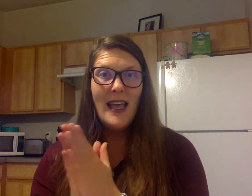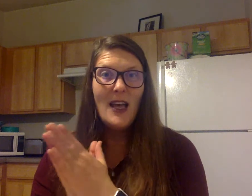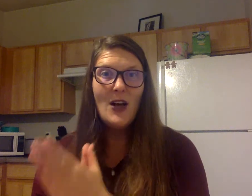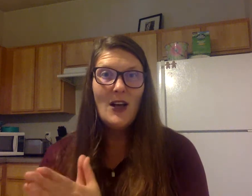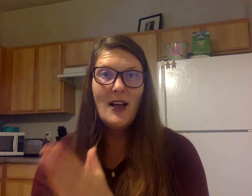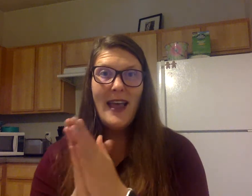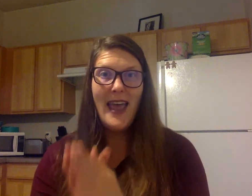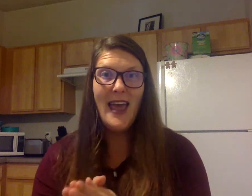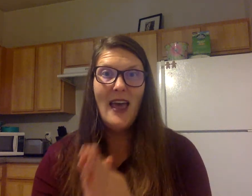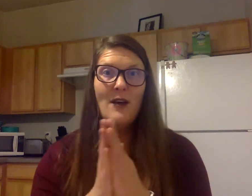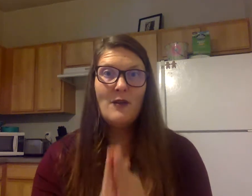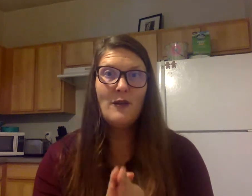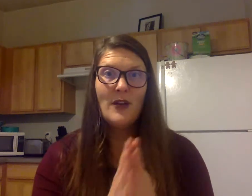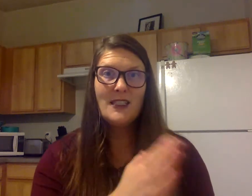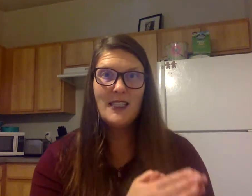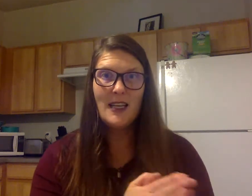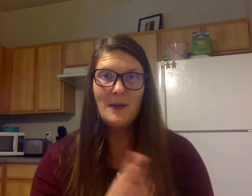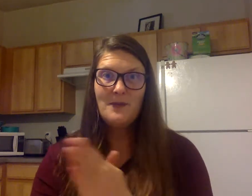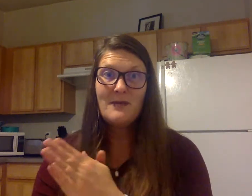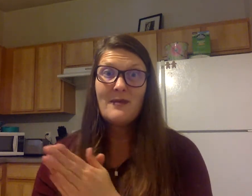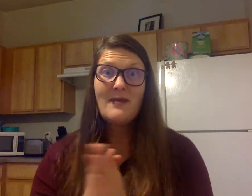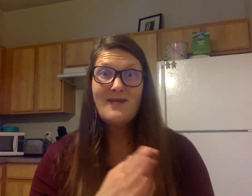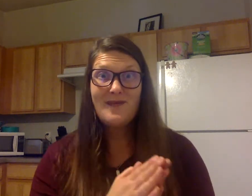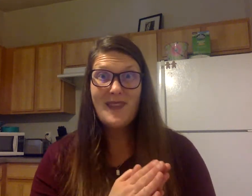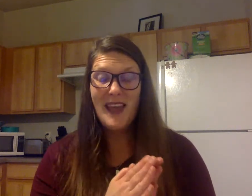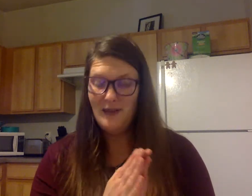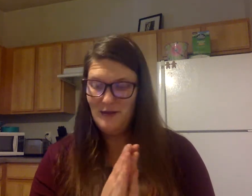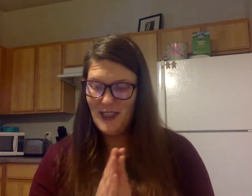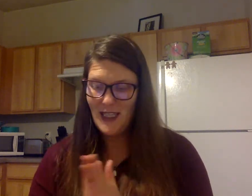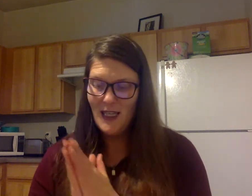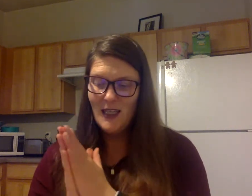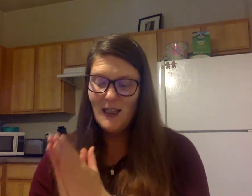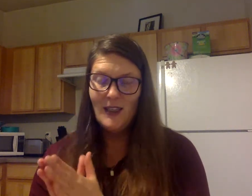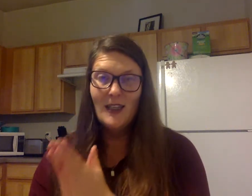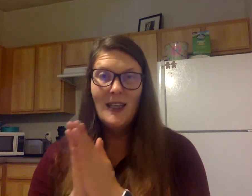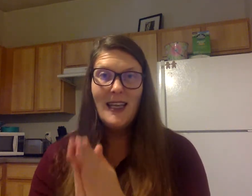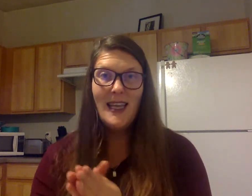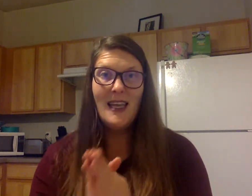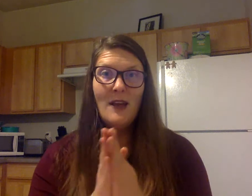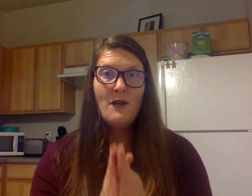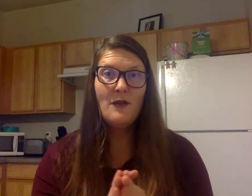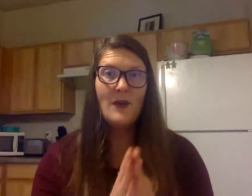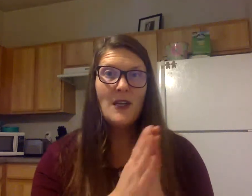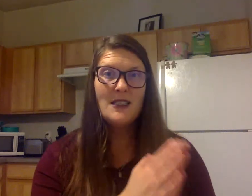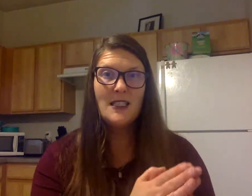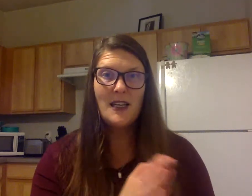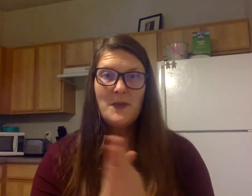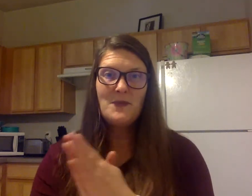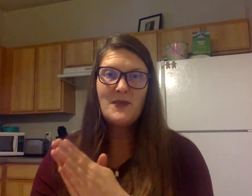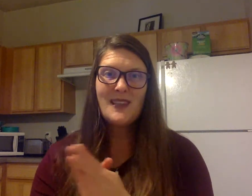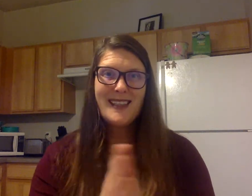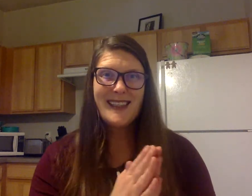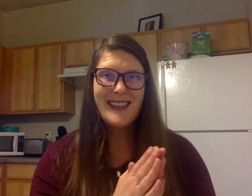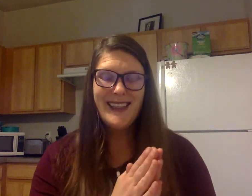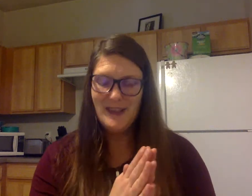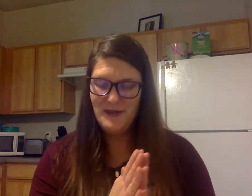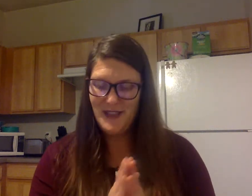H-E-F-T. Heft. G-I-F-T. Gift.